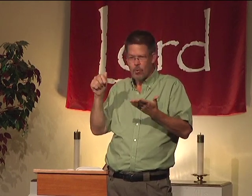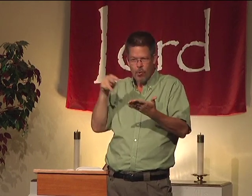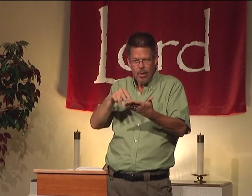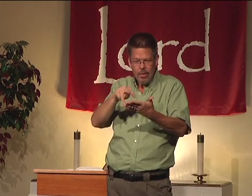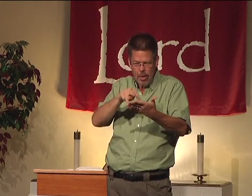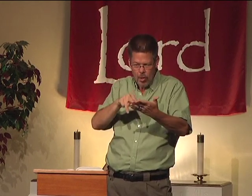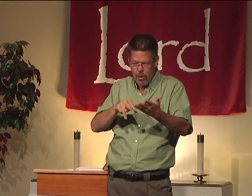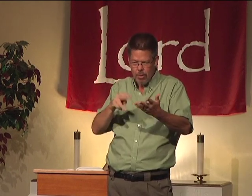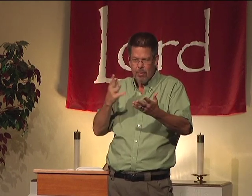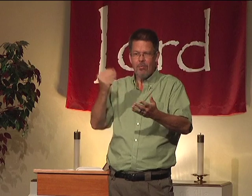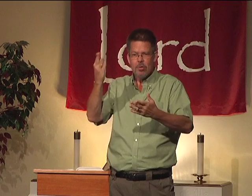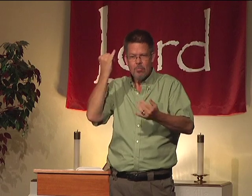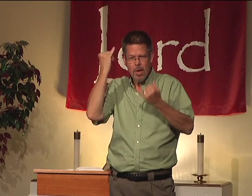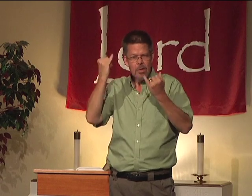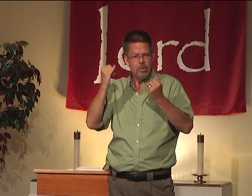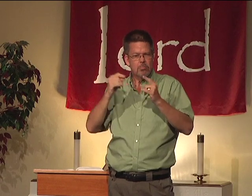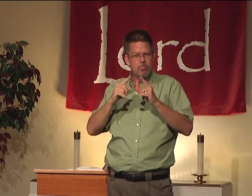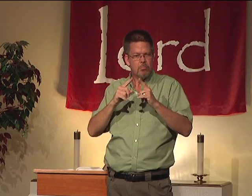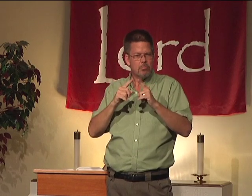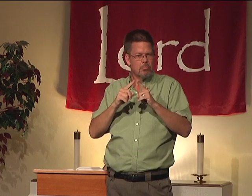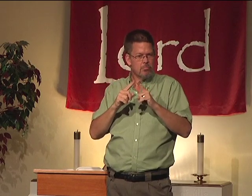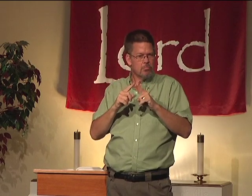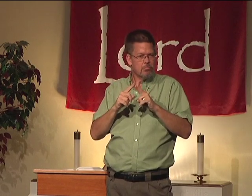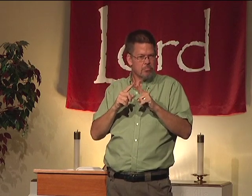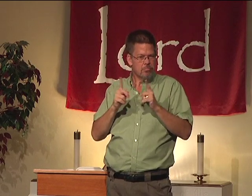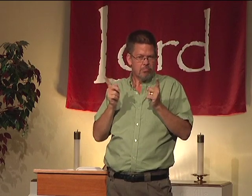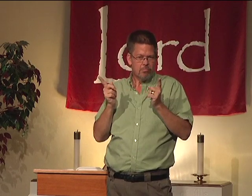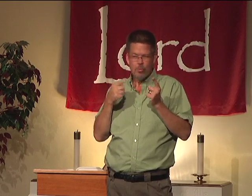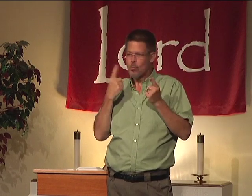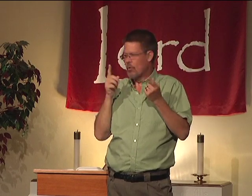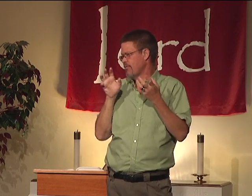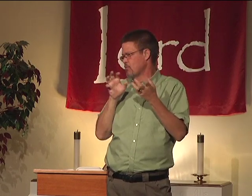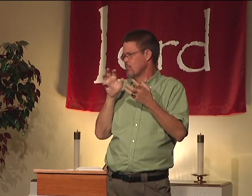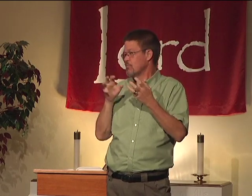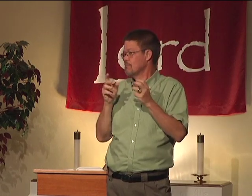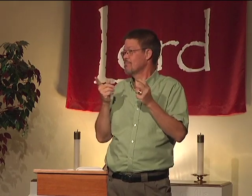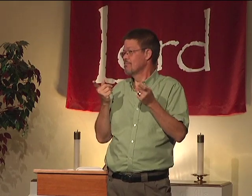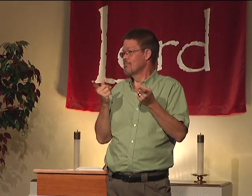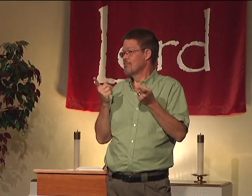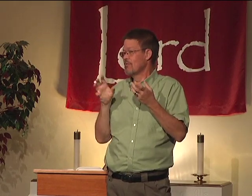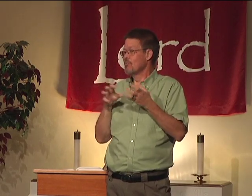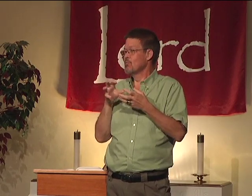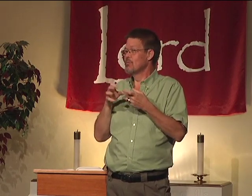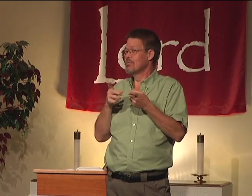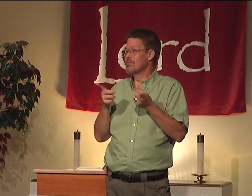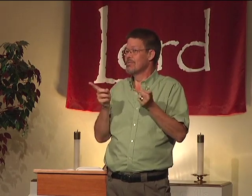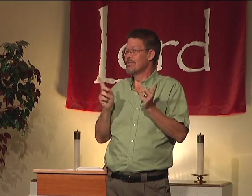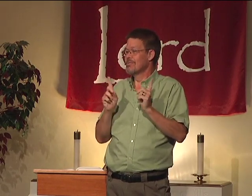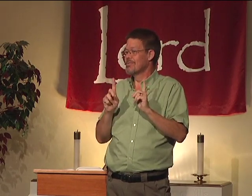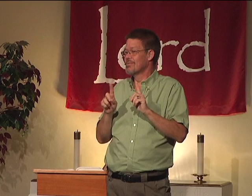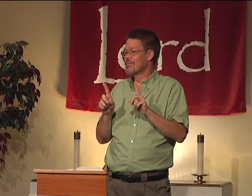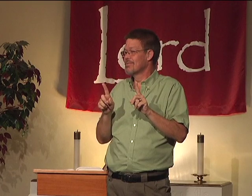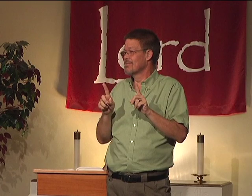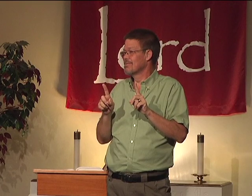chapter 1. Look at that, if you would like, to get some ideas. And I know it's a little confusing. You look confused.